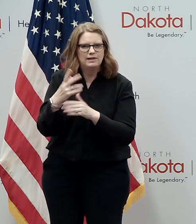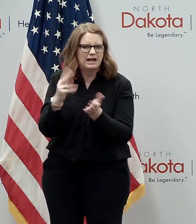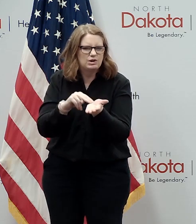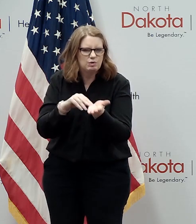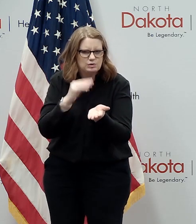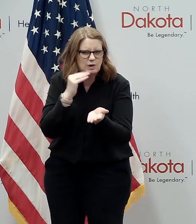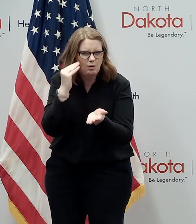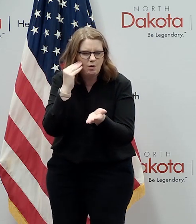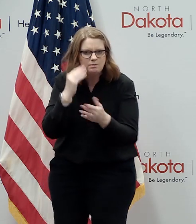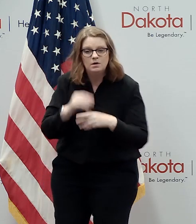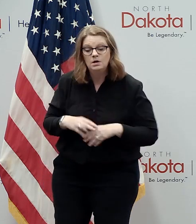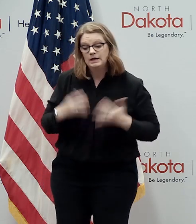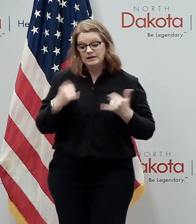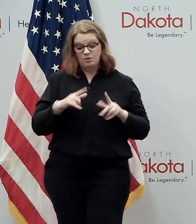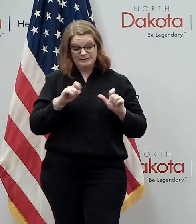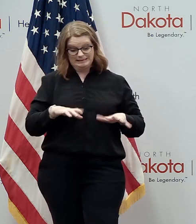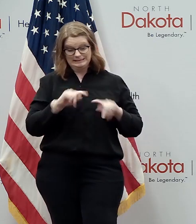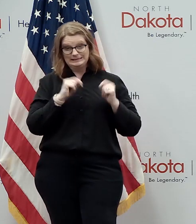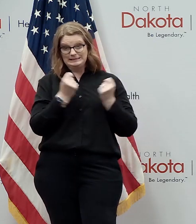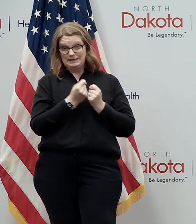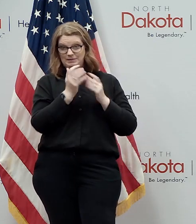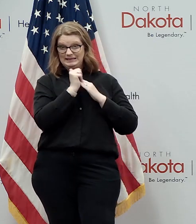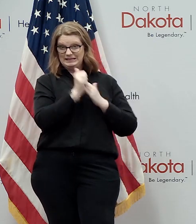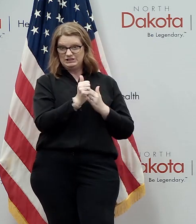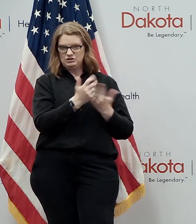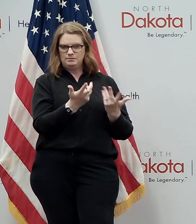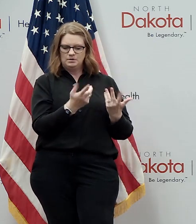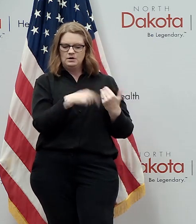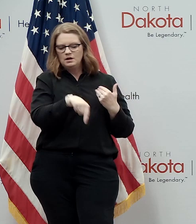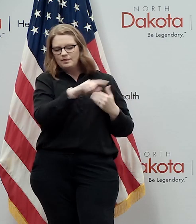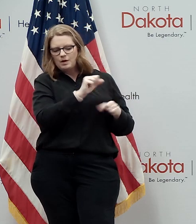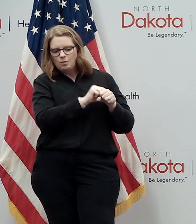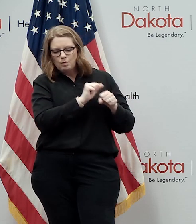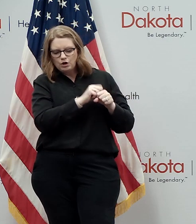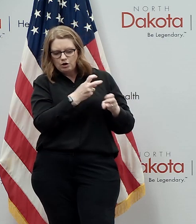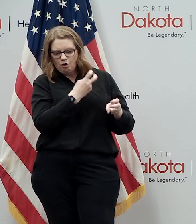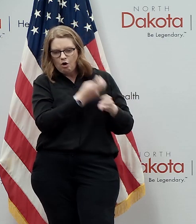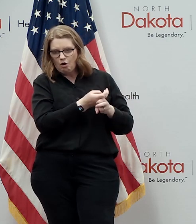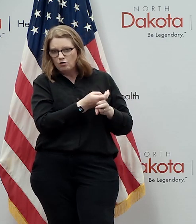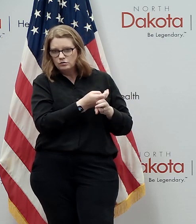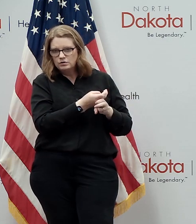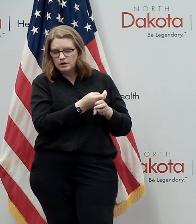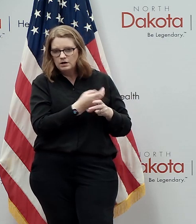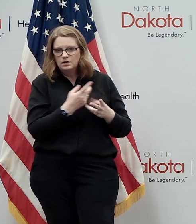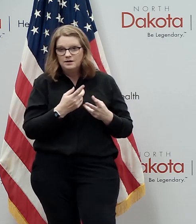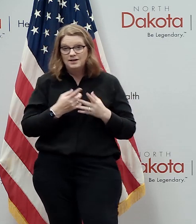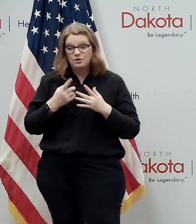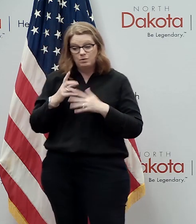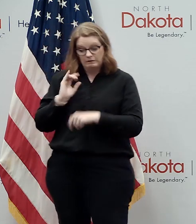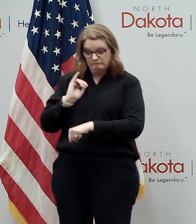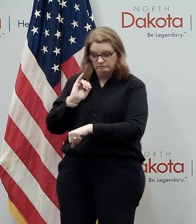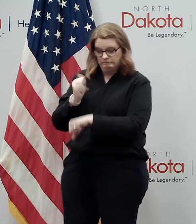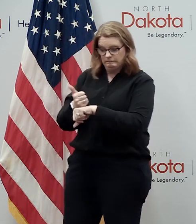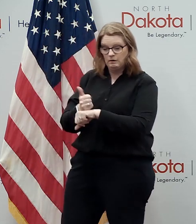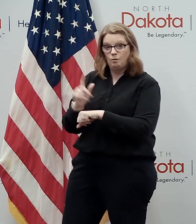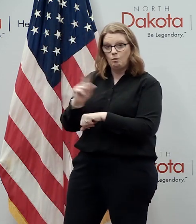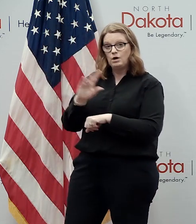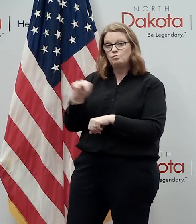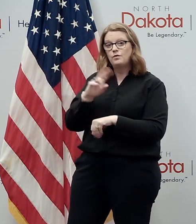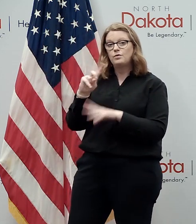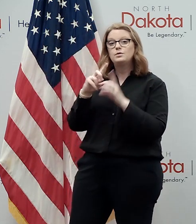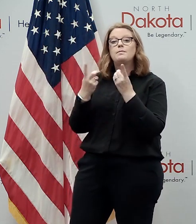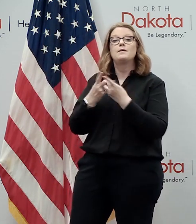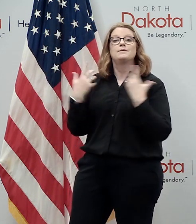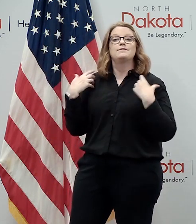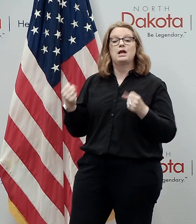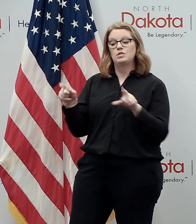our testing team and leadership uh is working hard on this and one of the places that we're kicking this off is working with our north dakota department